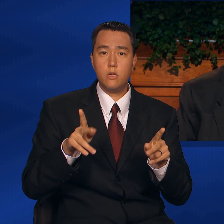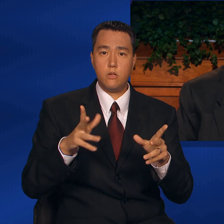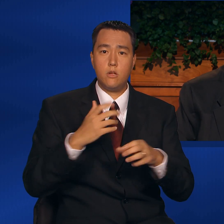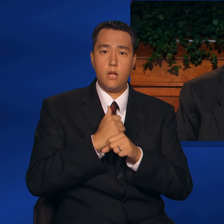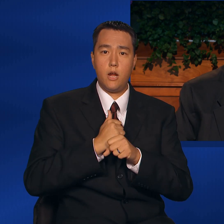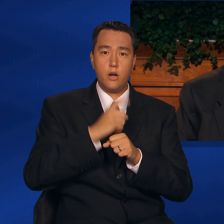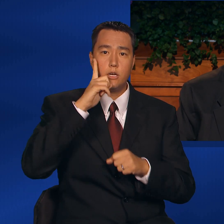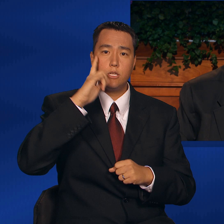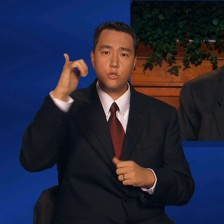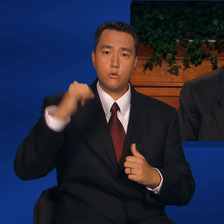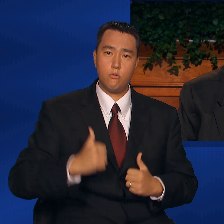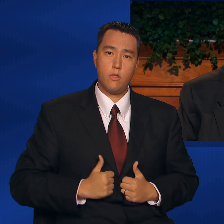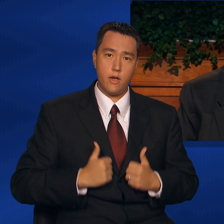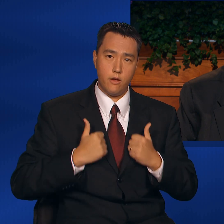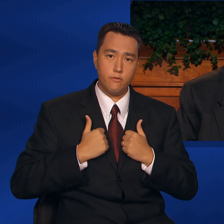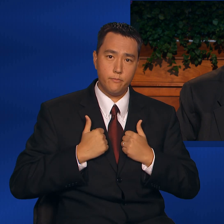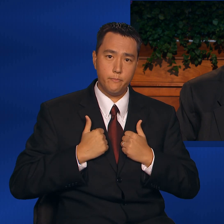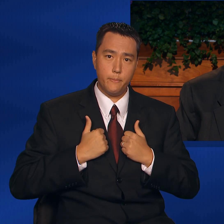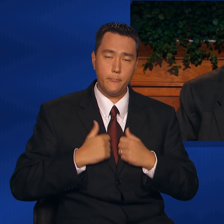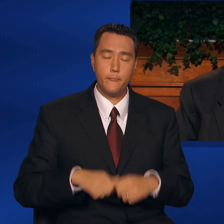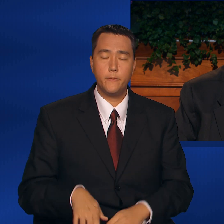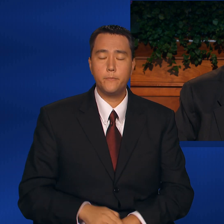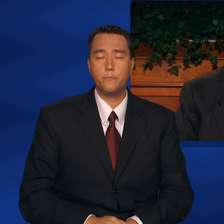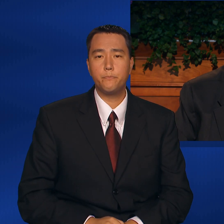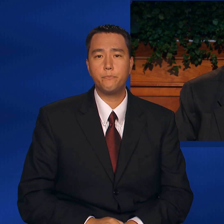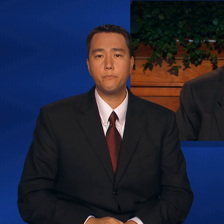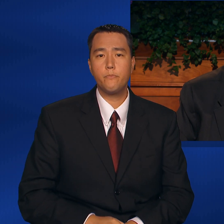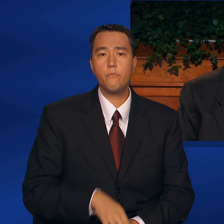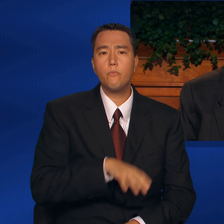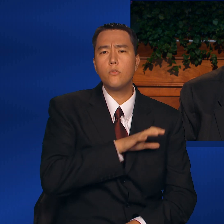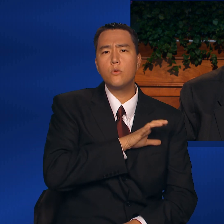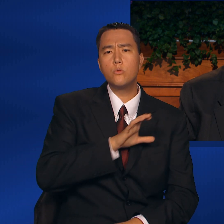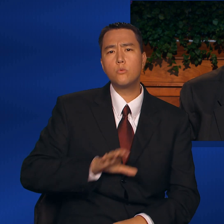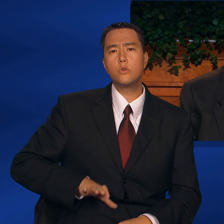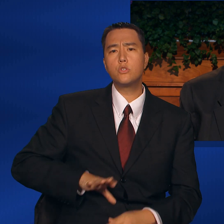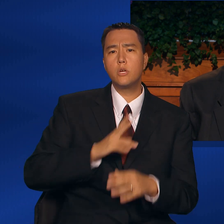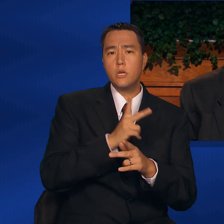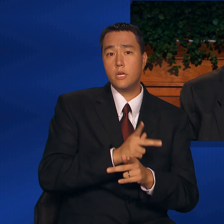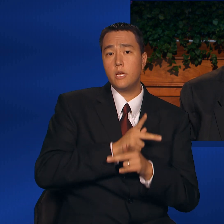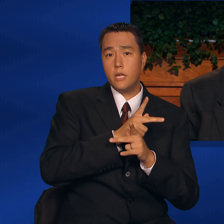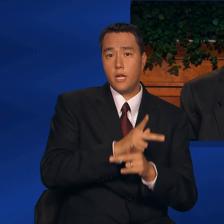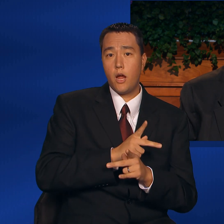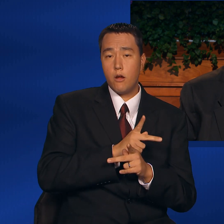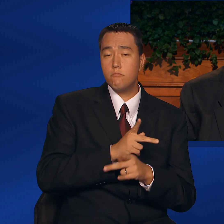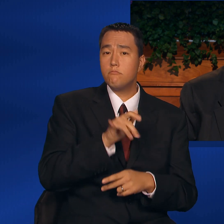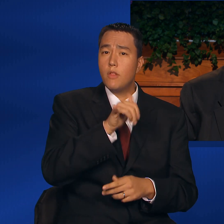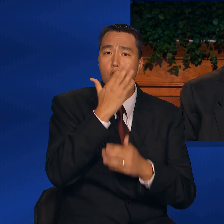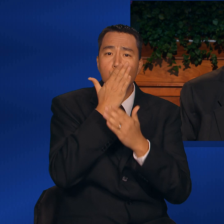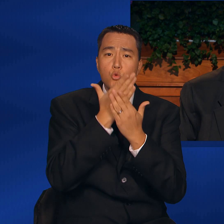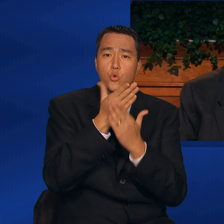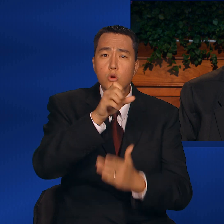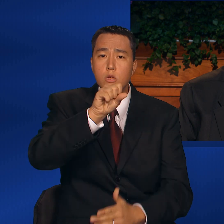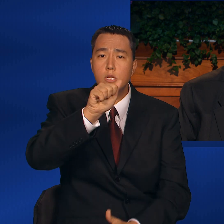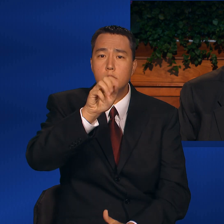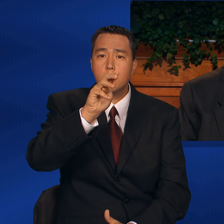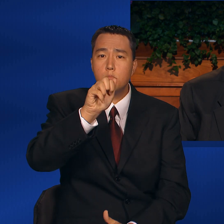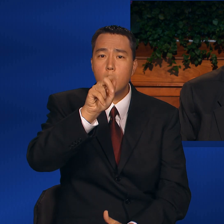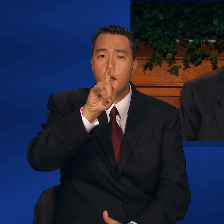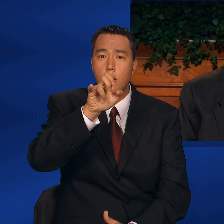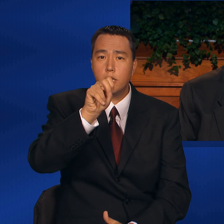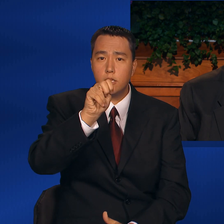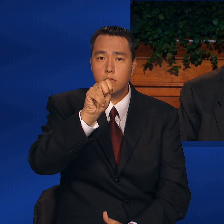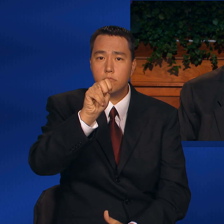inherit eternal life. Christian caring. Like the Good Samaritan, the Savior was